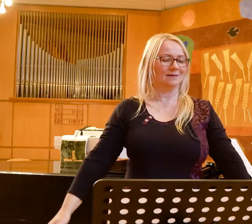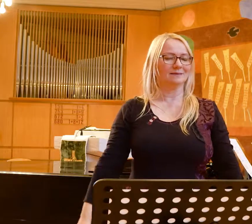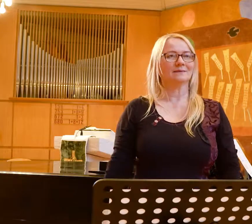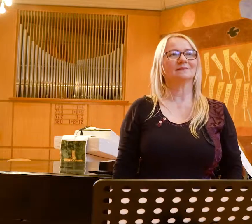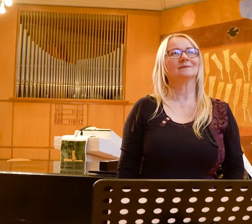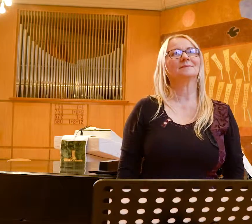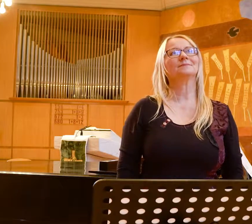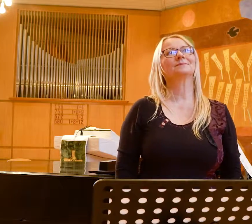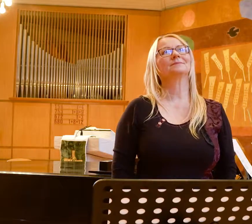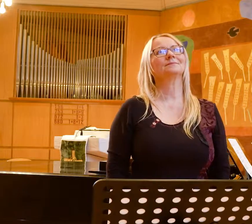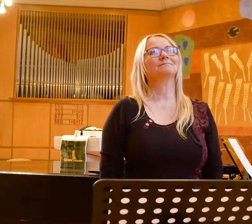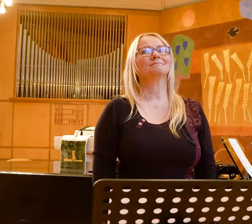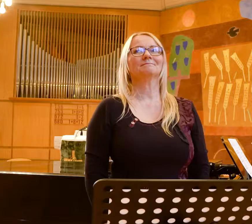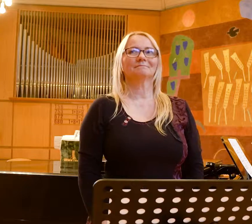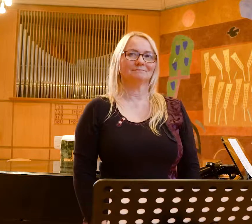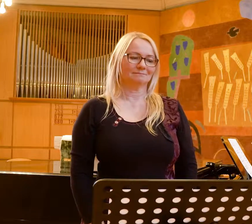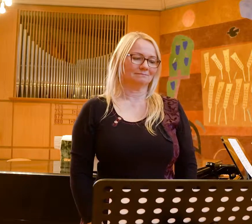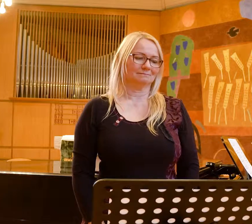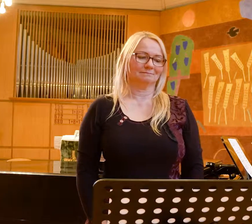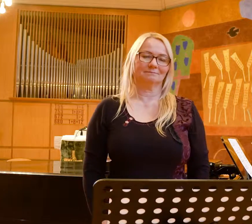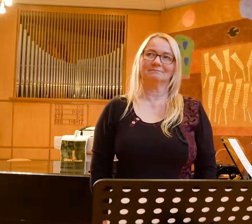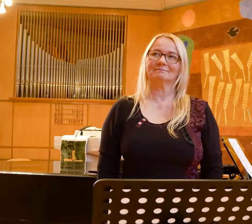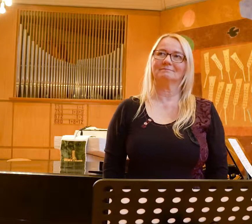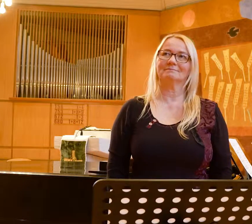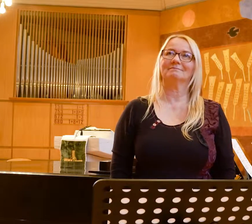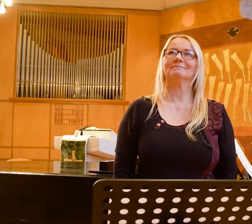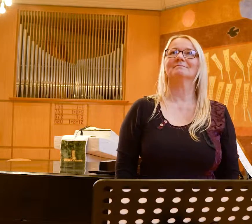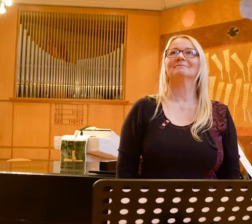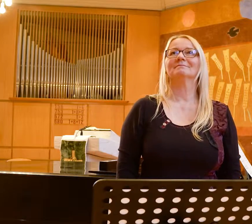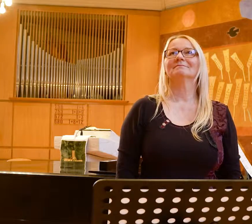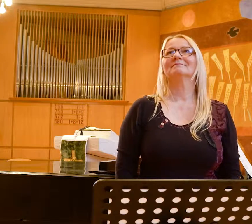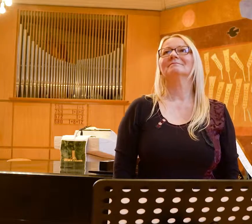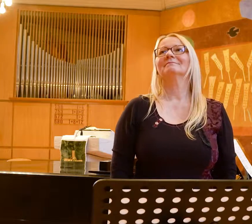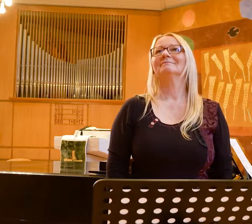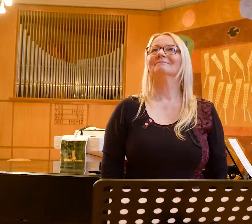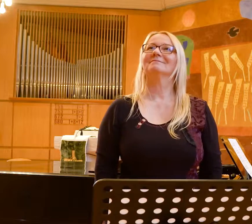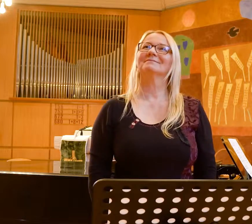Behold, the Lamb of God has come